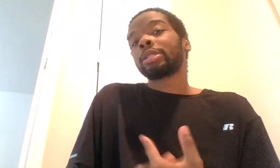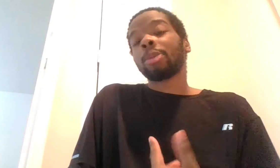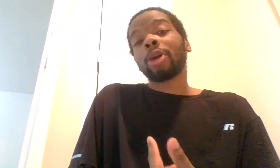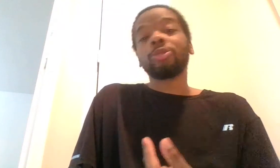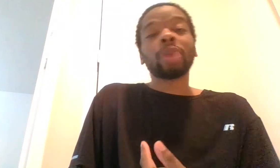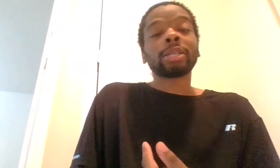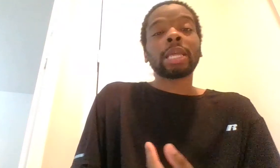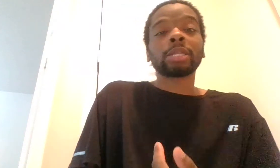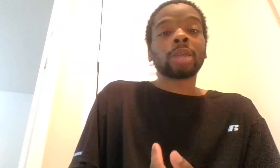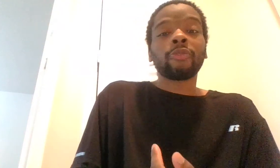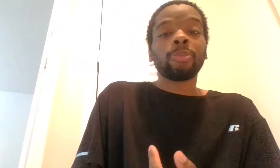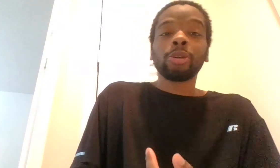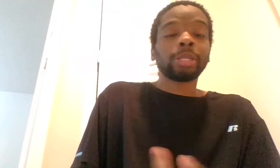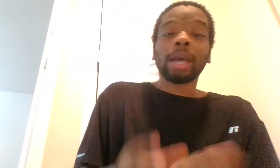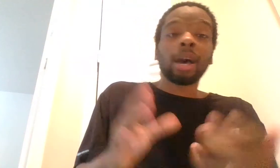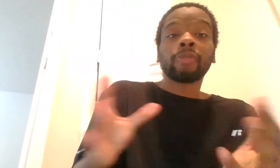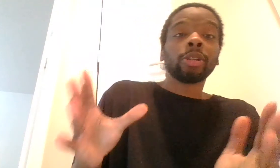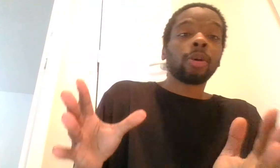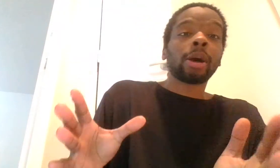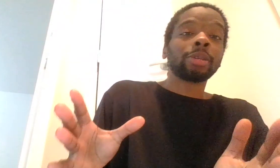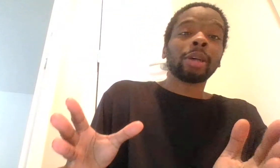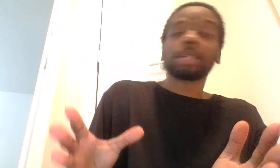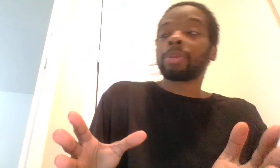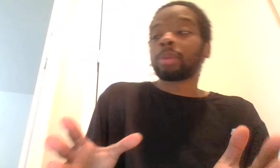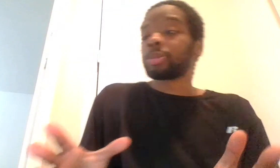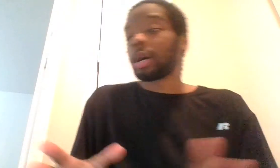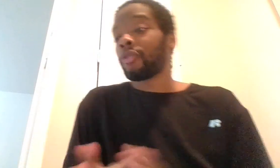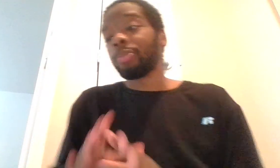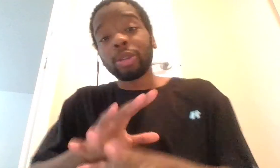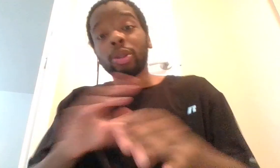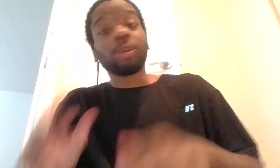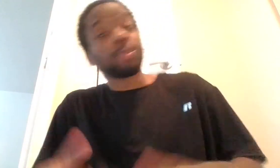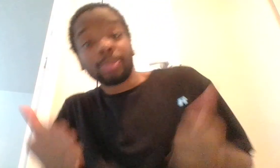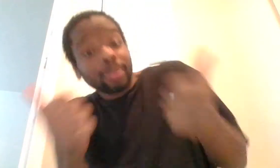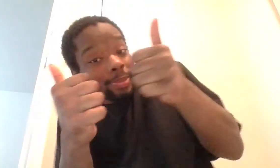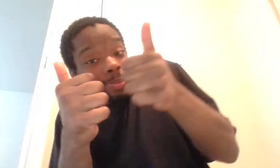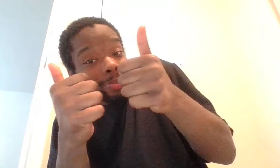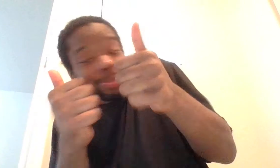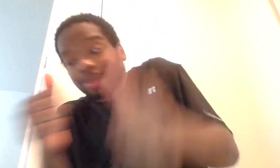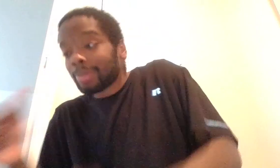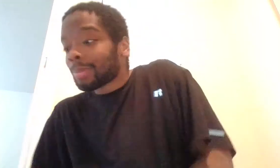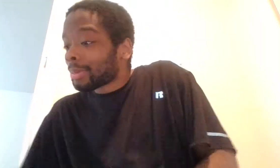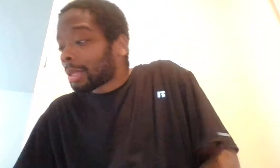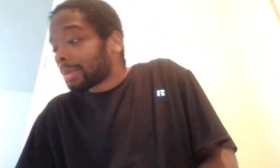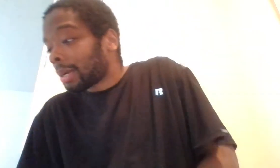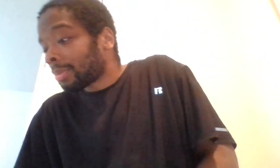Somehow the United States has sovereign immunity. I don't even know how the United States becomes sovereign, but you know. Thumbs up.